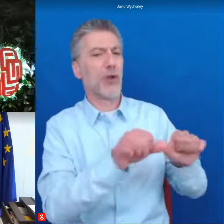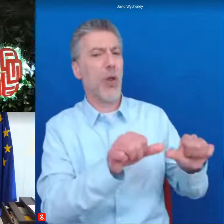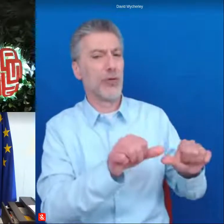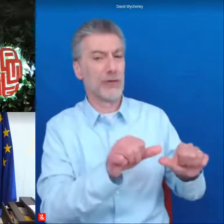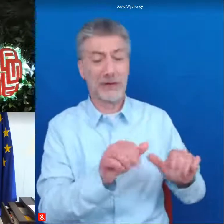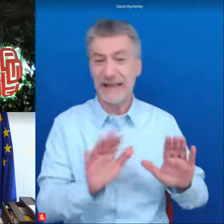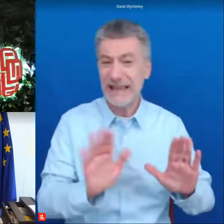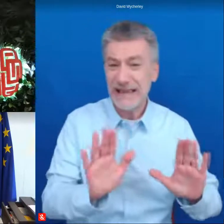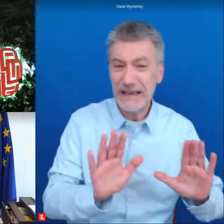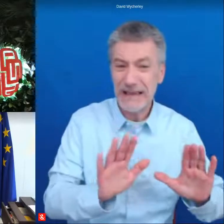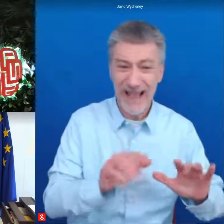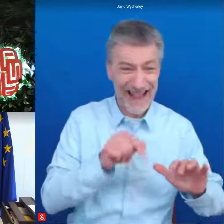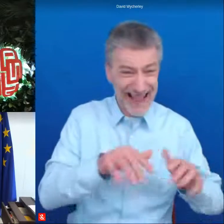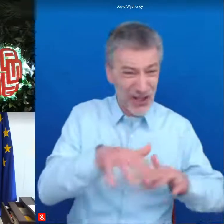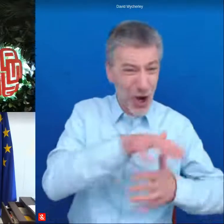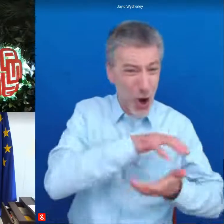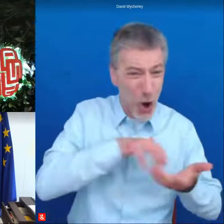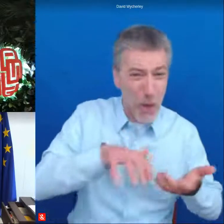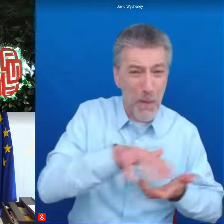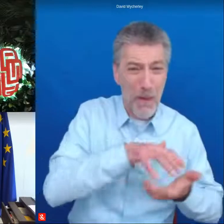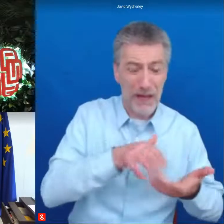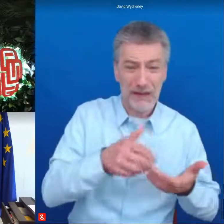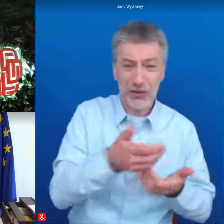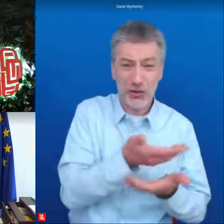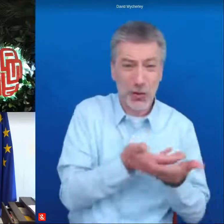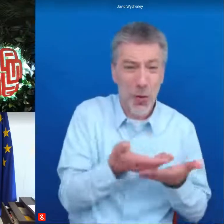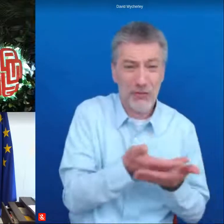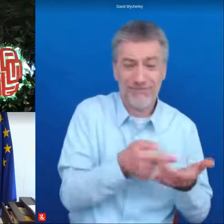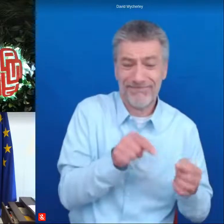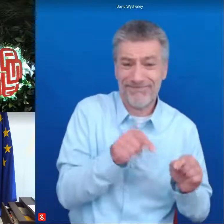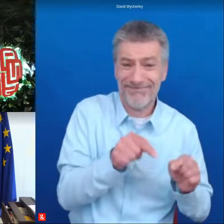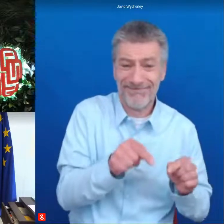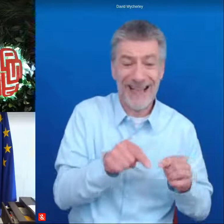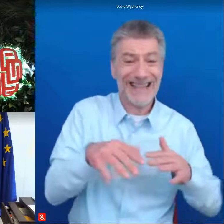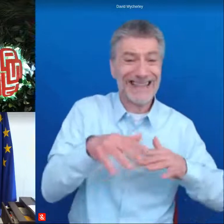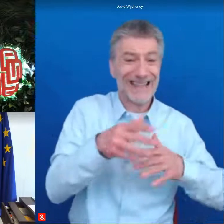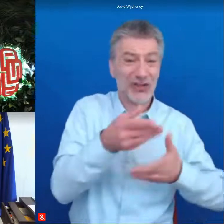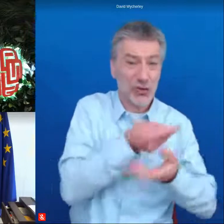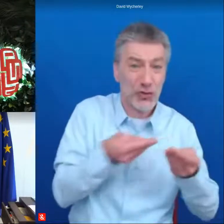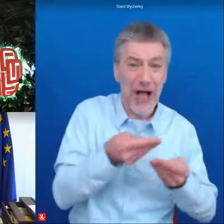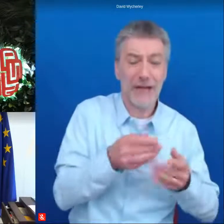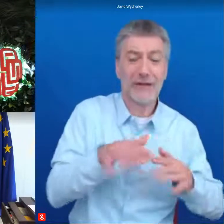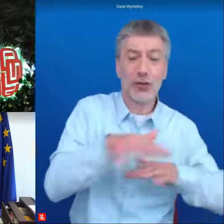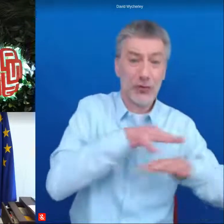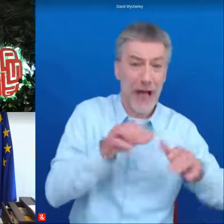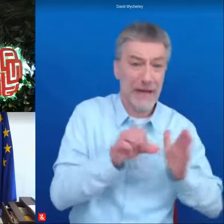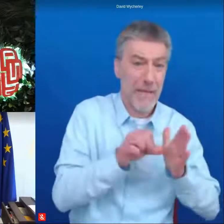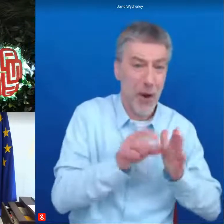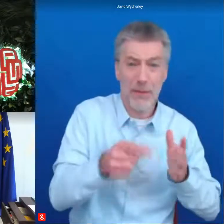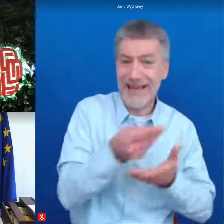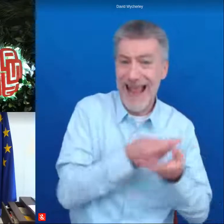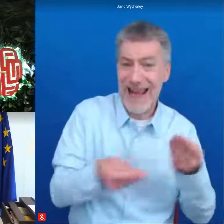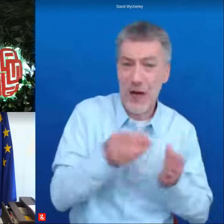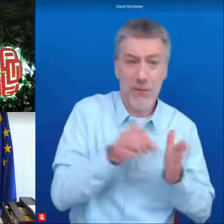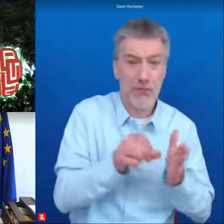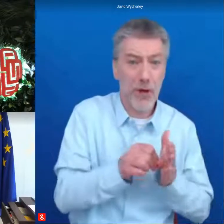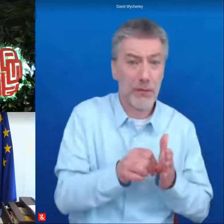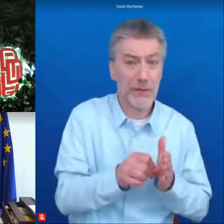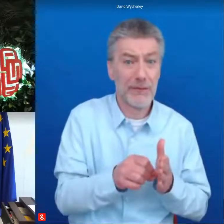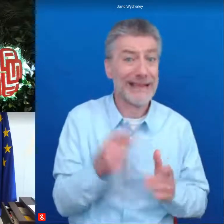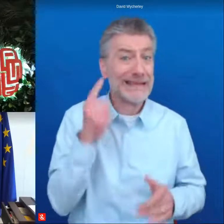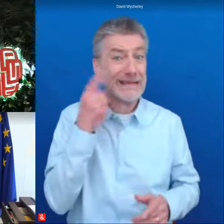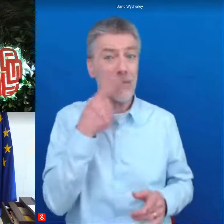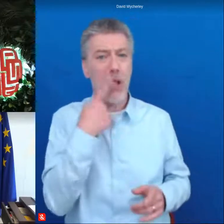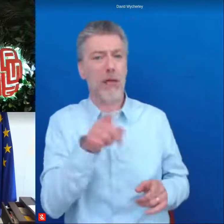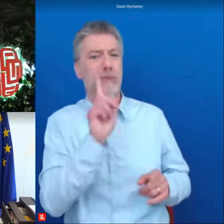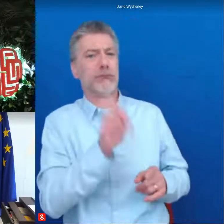and but very societal problems and economic problems but very complex problems so the solution